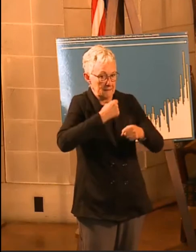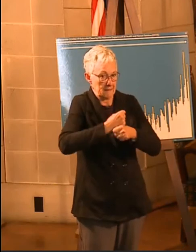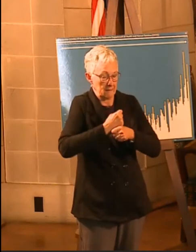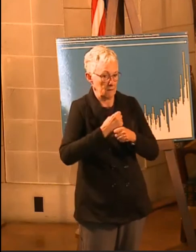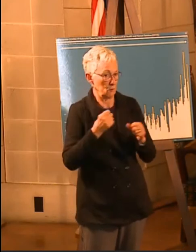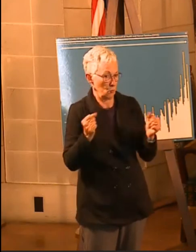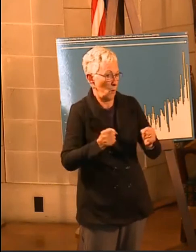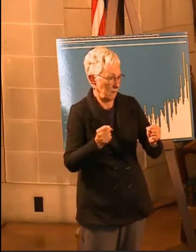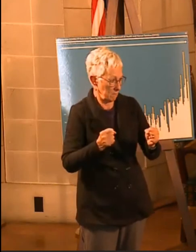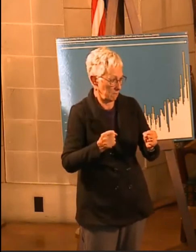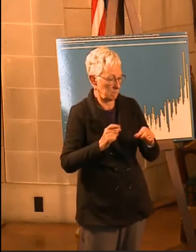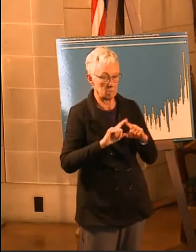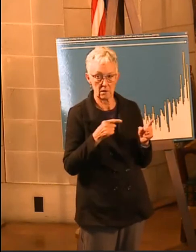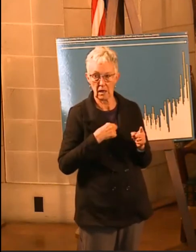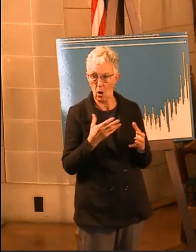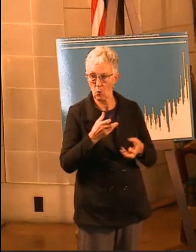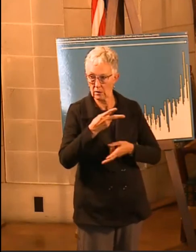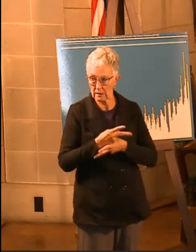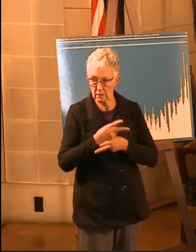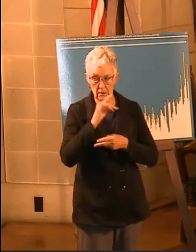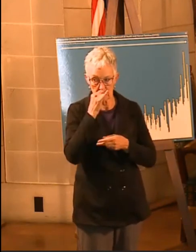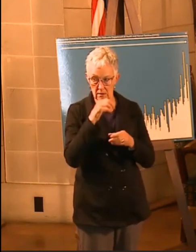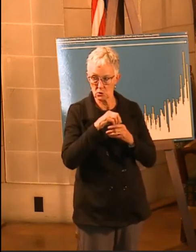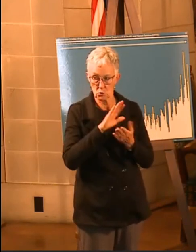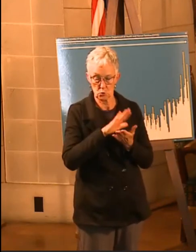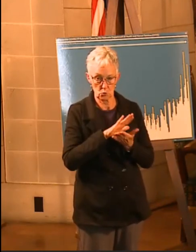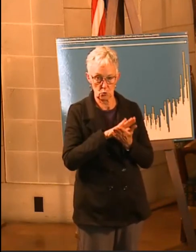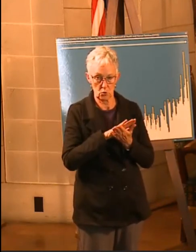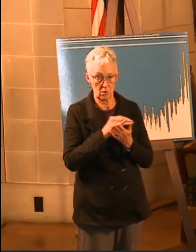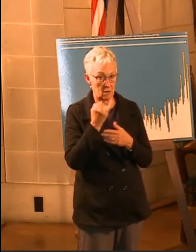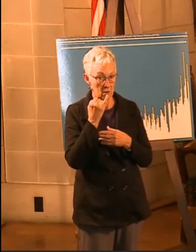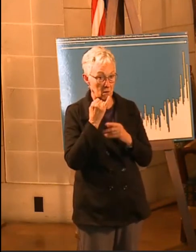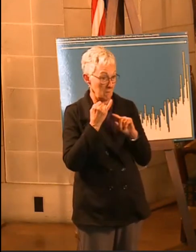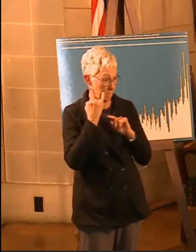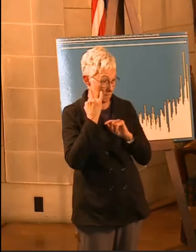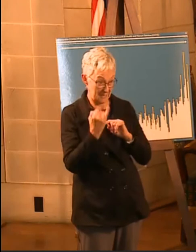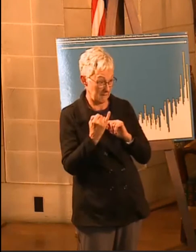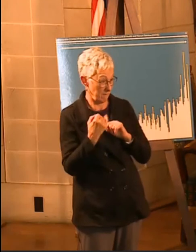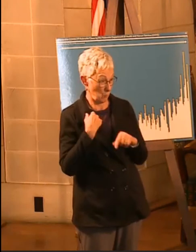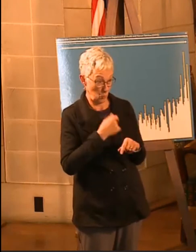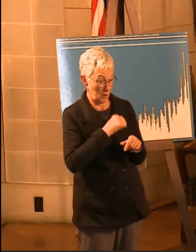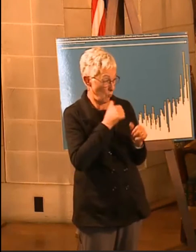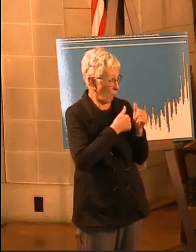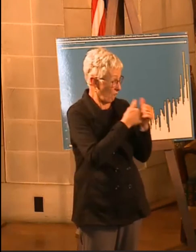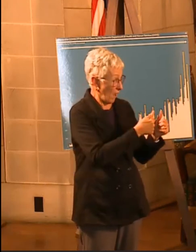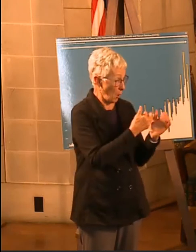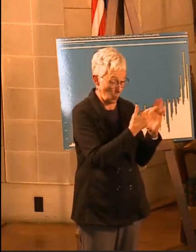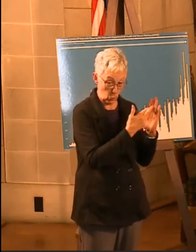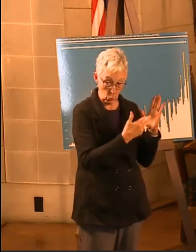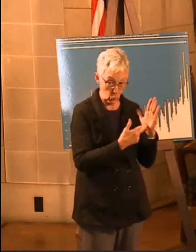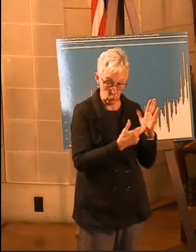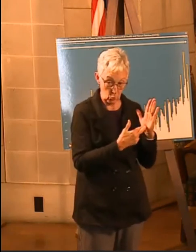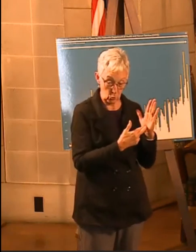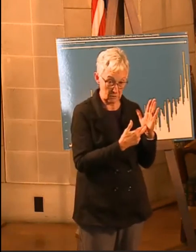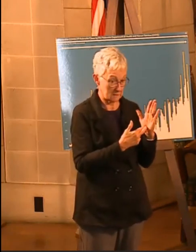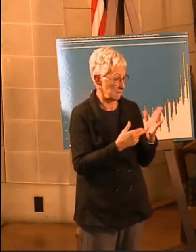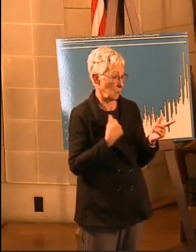school almost more than anyone else in the state of Nebraska. But the fact of the matter is we are putting that at risk if we cannot slow, overall, the